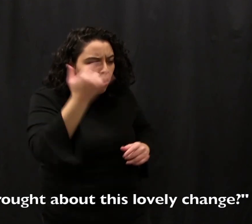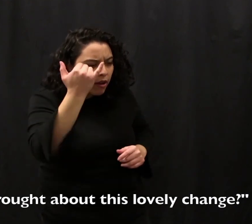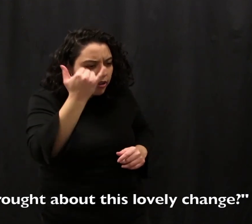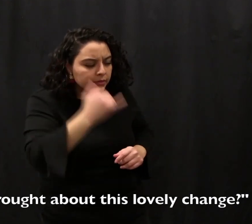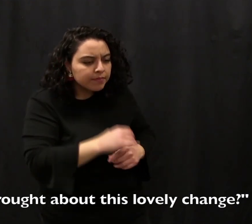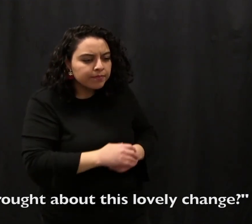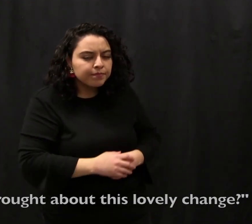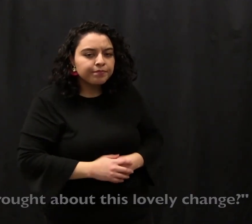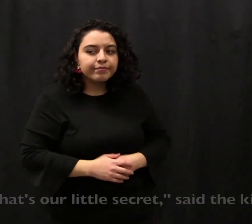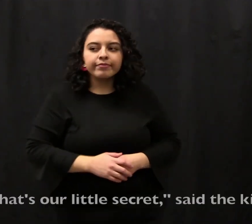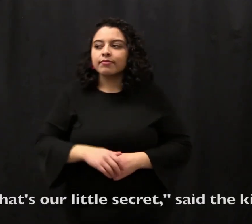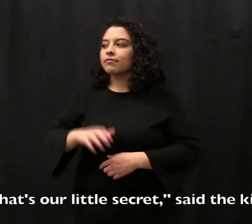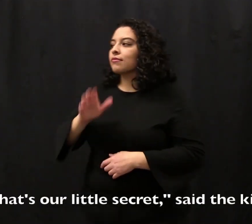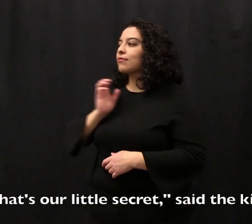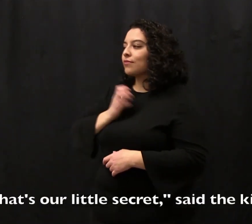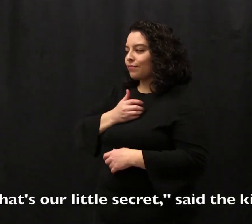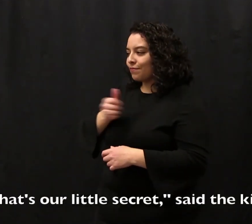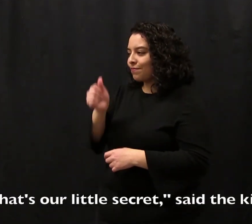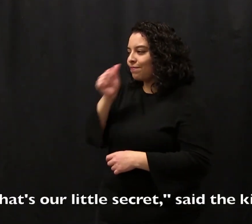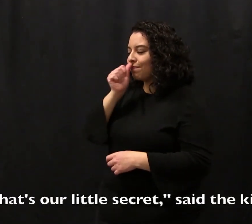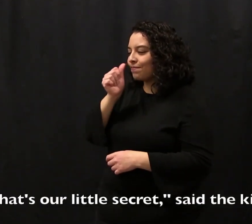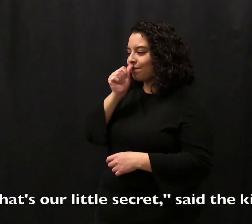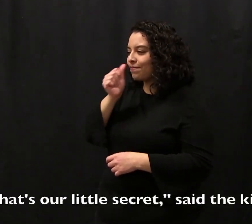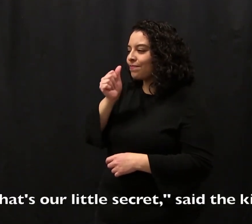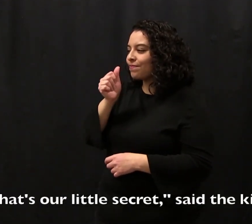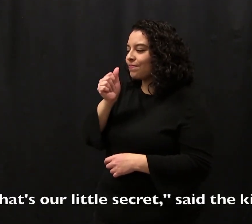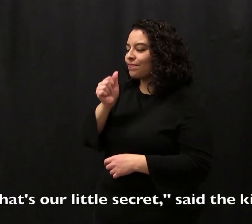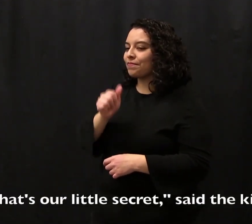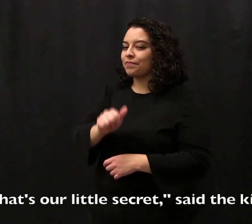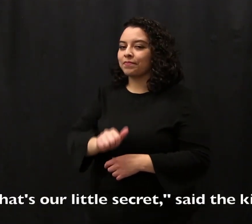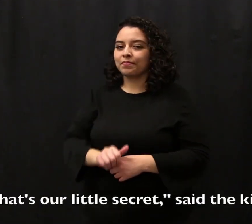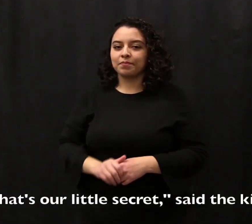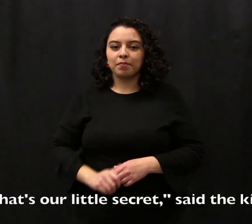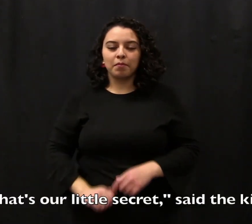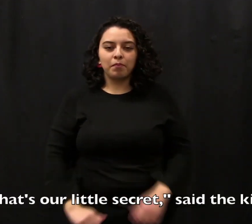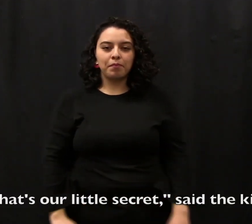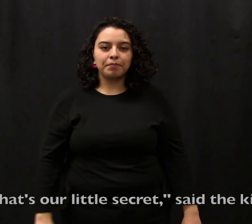she asked. That's our little secret, said the kids.